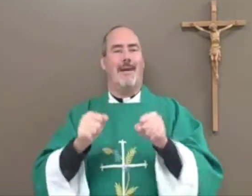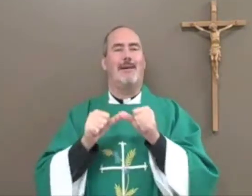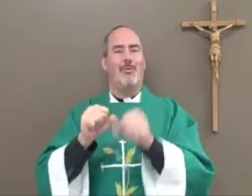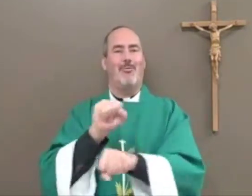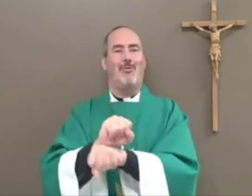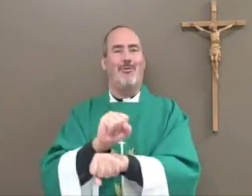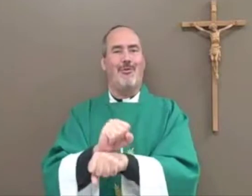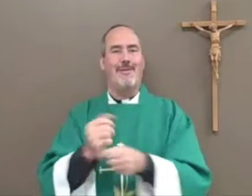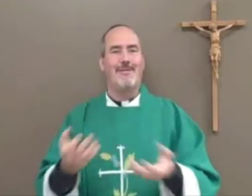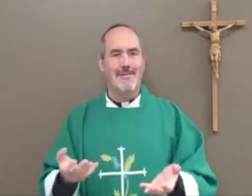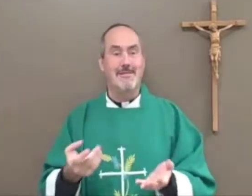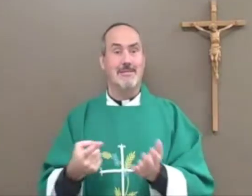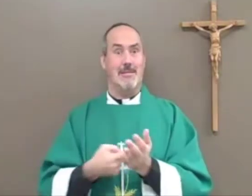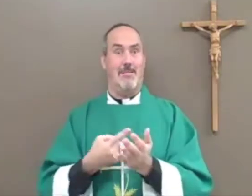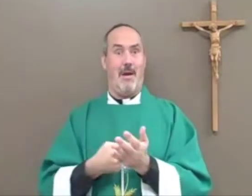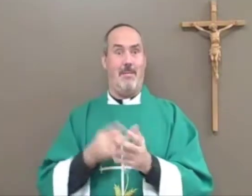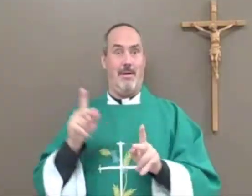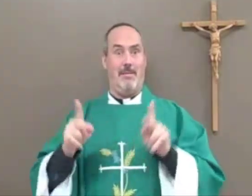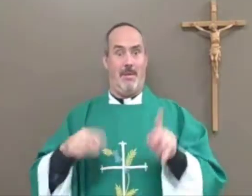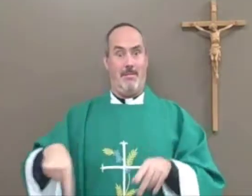Then, we can use it again, and it's ready to go.